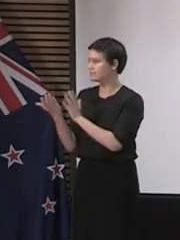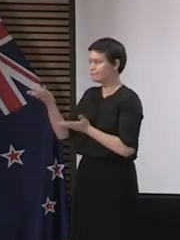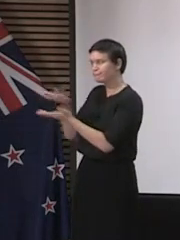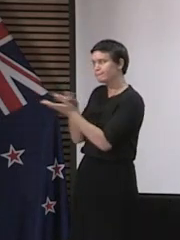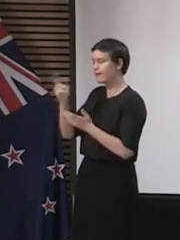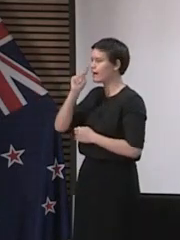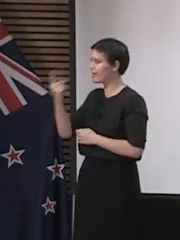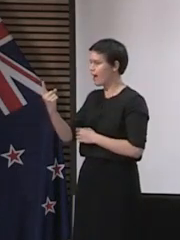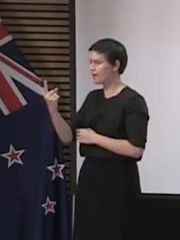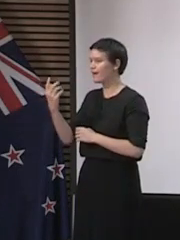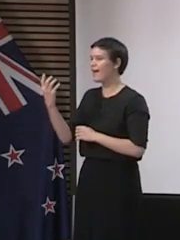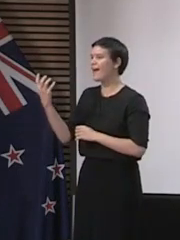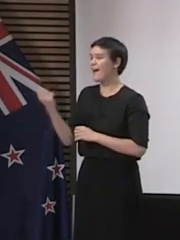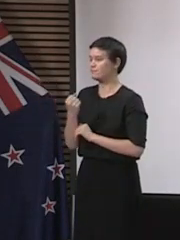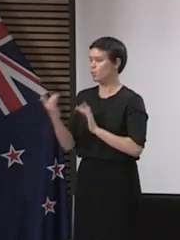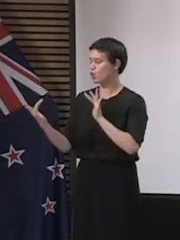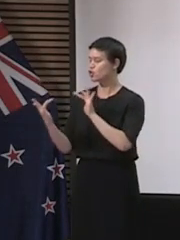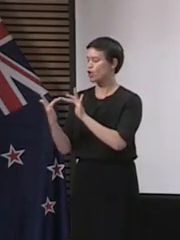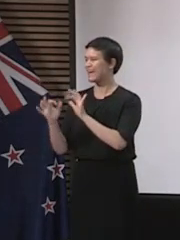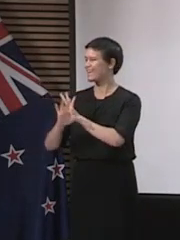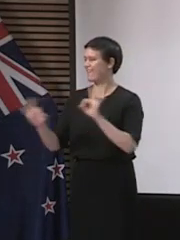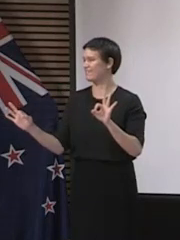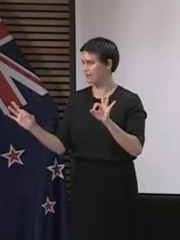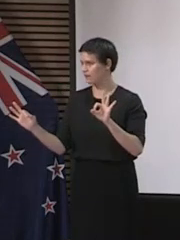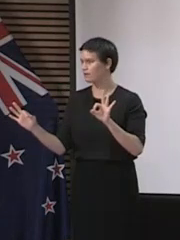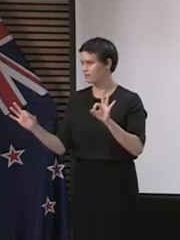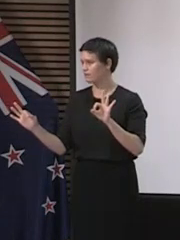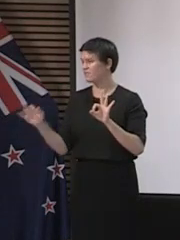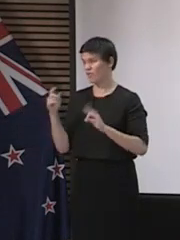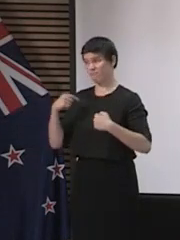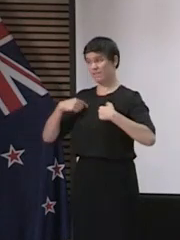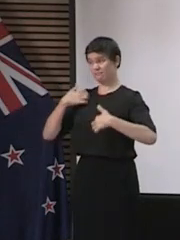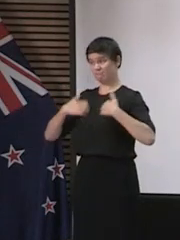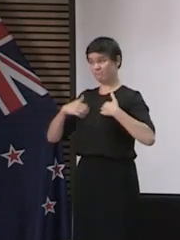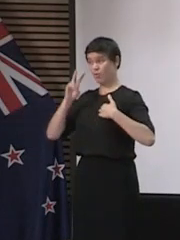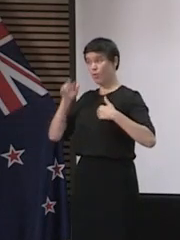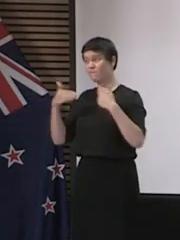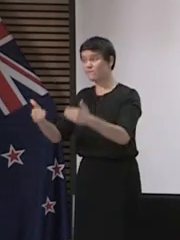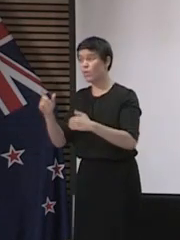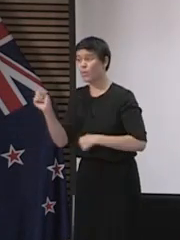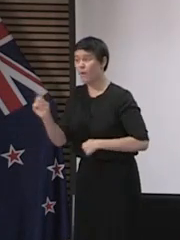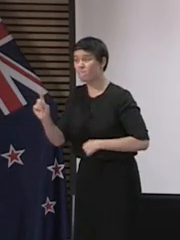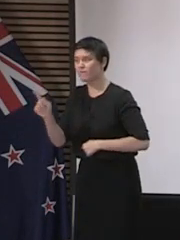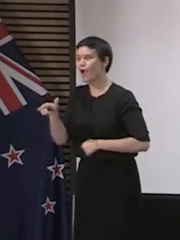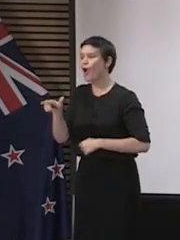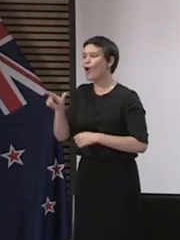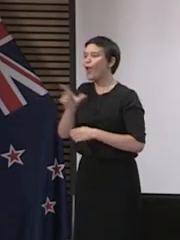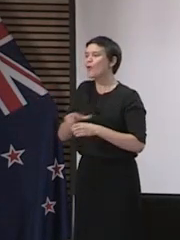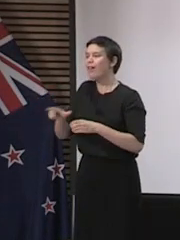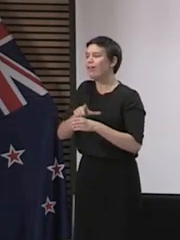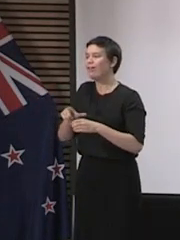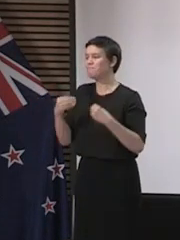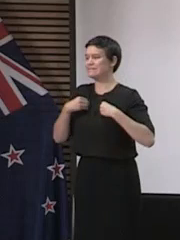actually looking forward to is really just the chance to support some small businesses. You know, for my local walks,